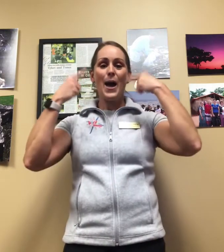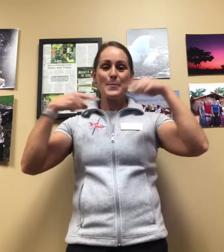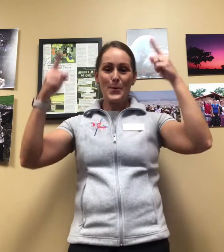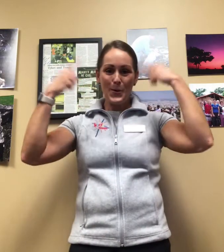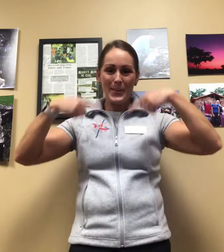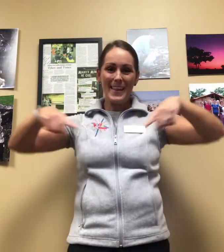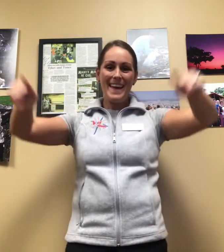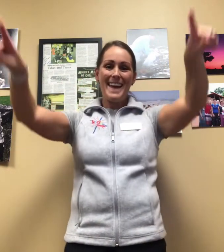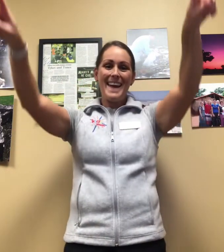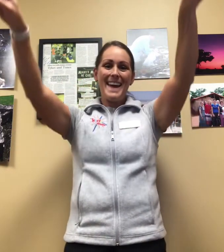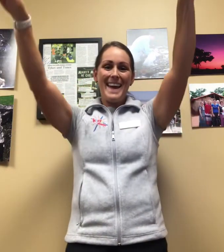proclaim